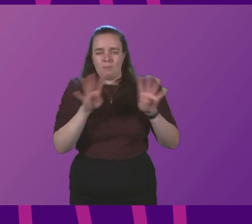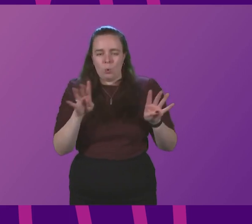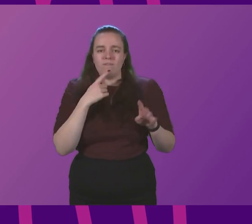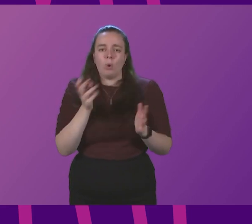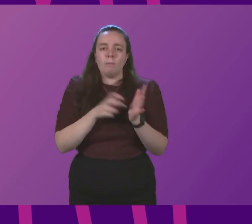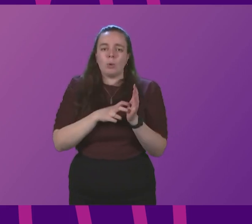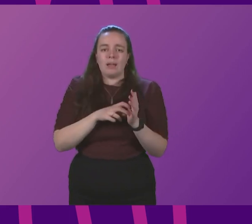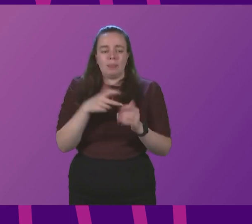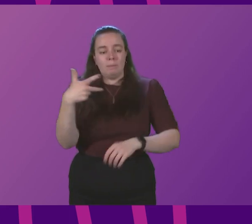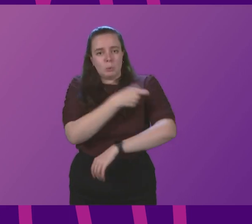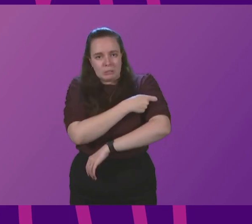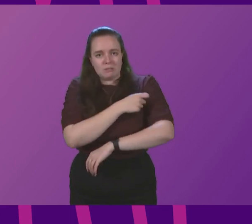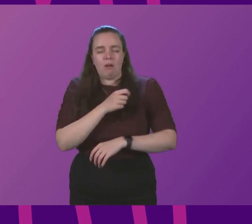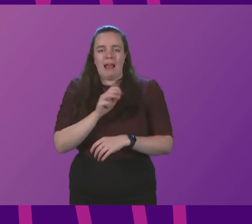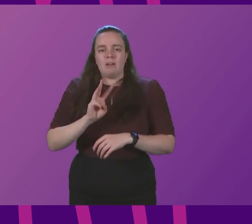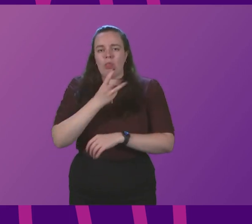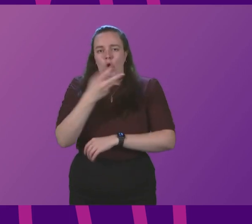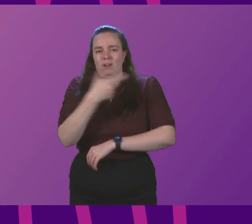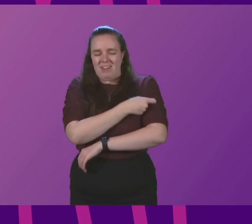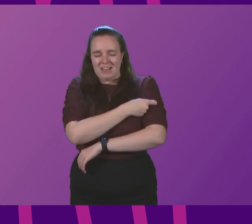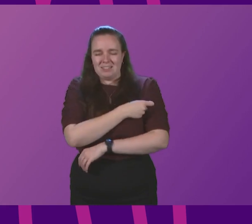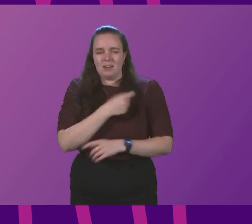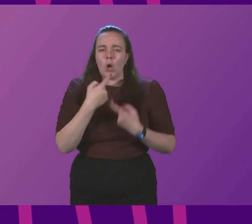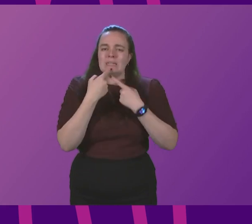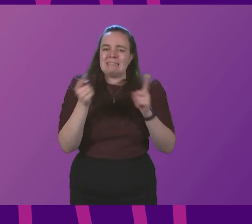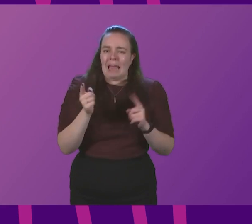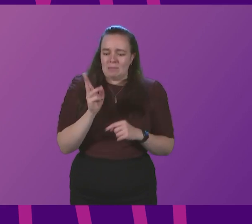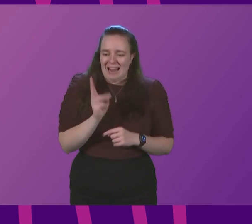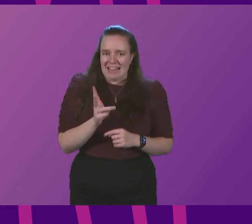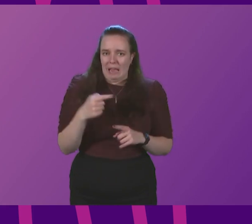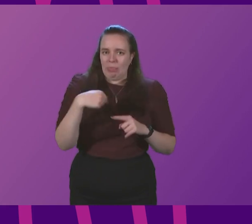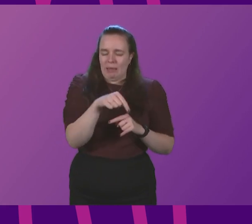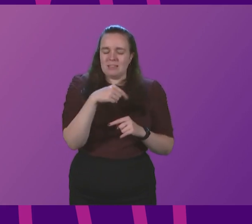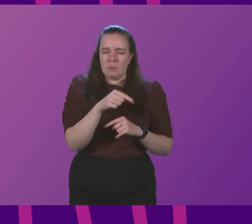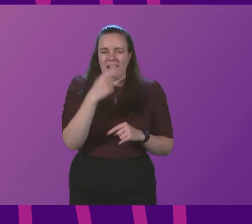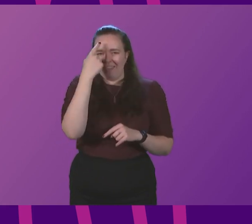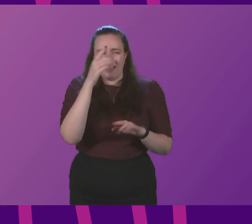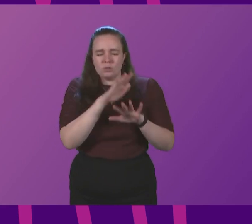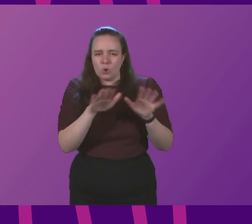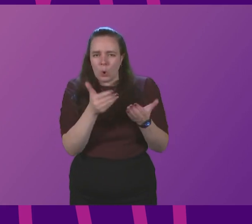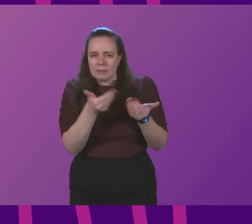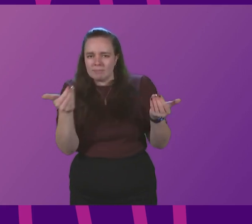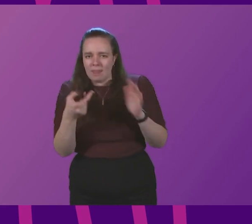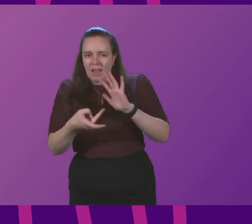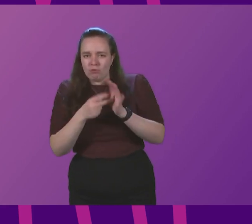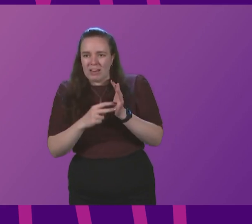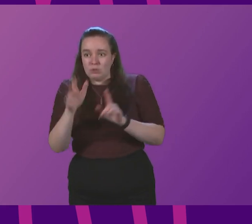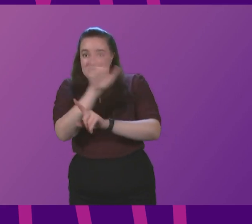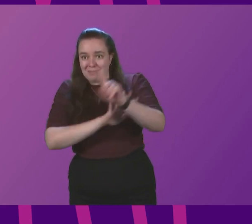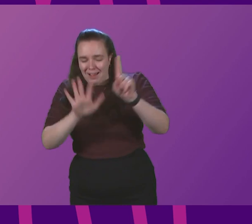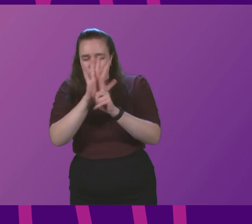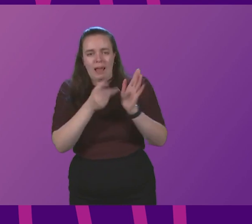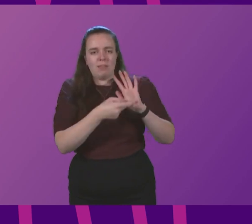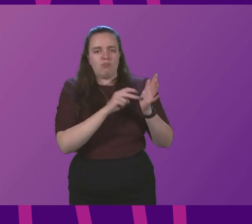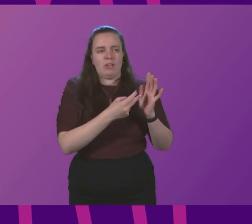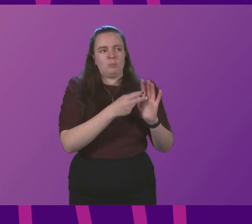vaccinations. In her statement last week and again this week, I do not think she has necessarily drawn a distinction between the arrangements nationally and the arrangements